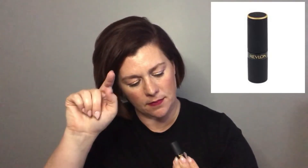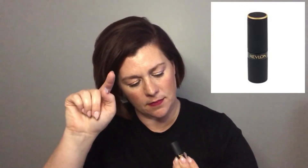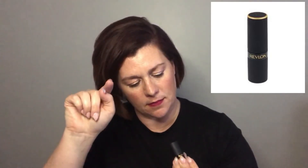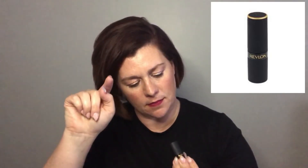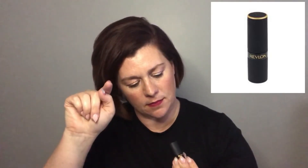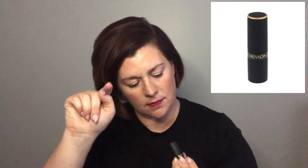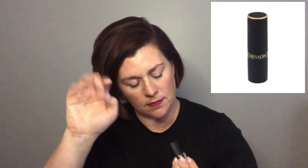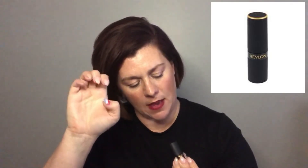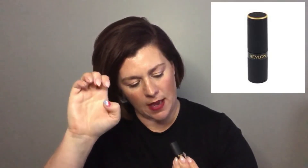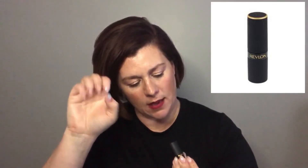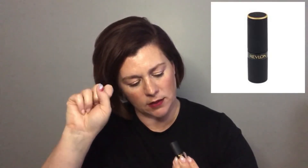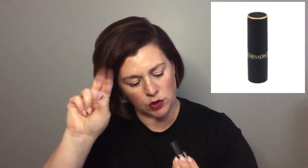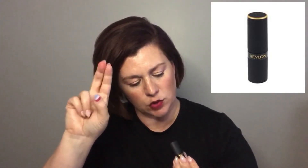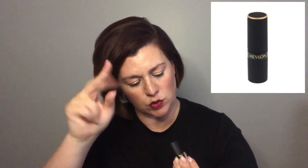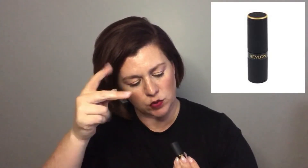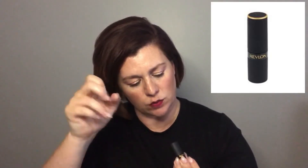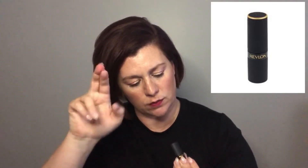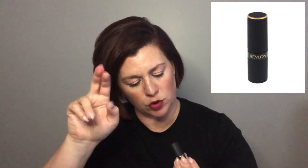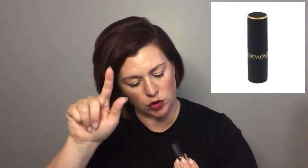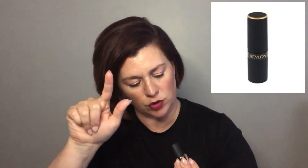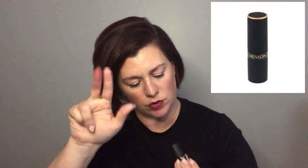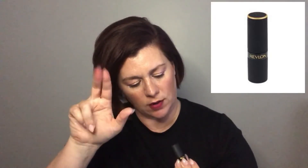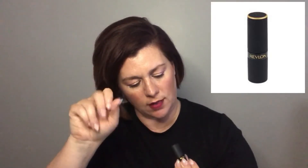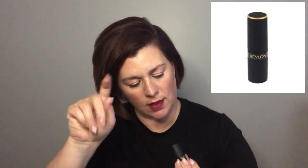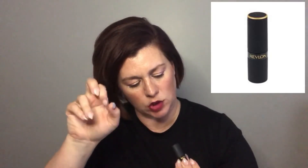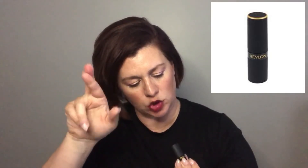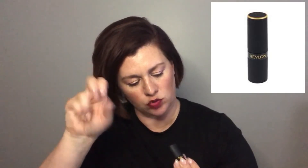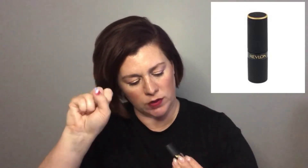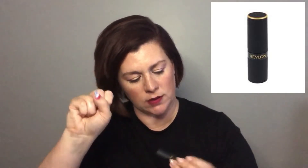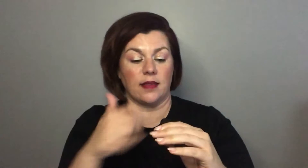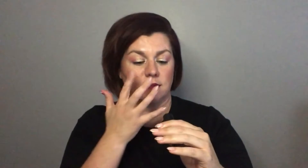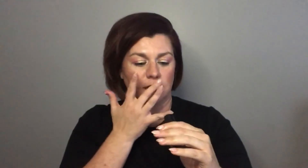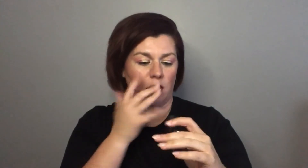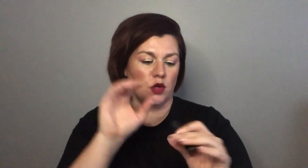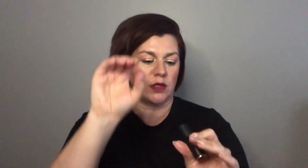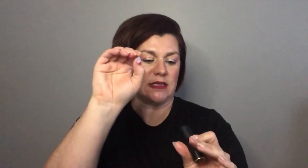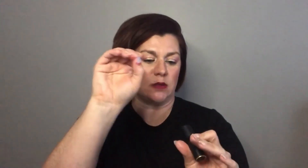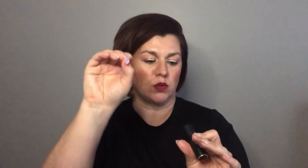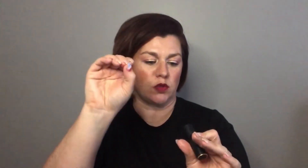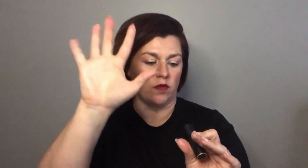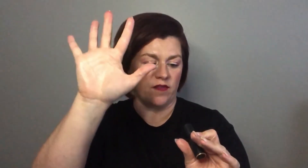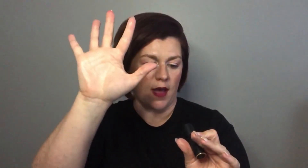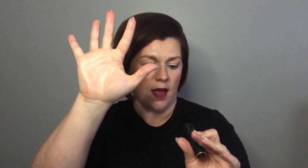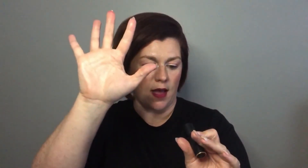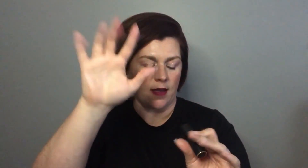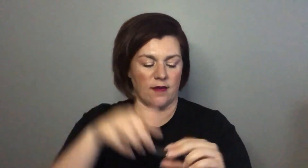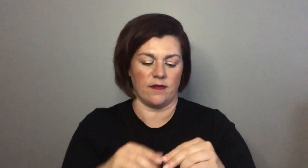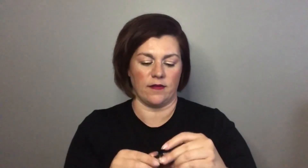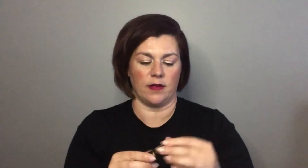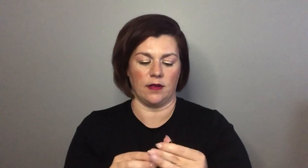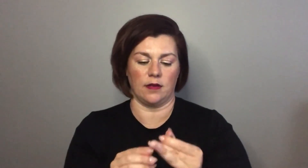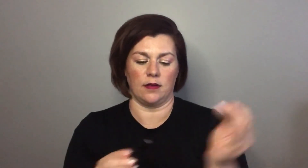is the matte super luster in the color 005